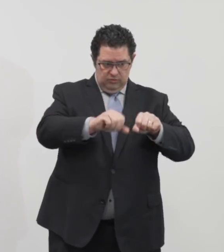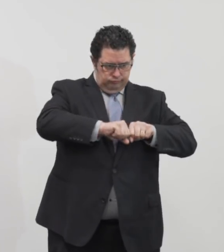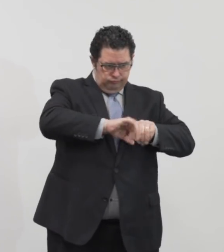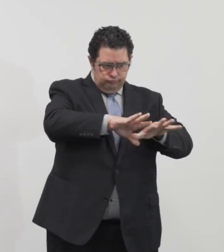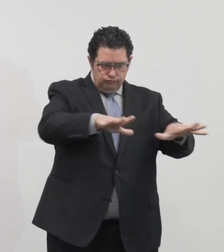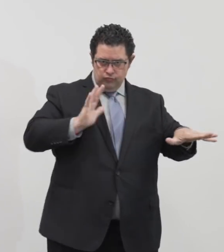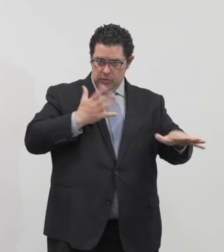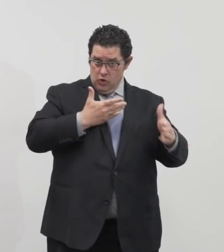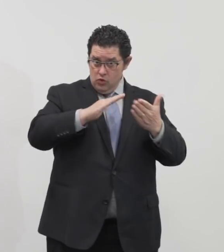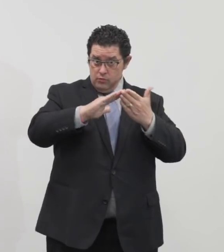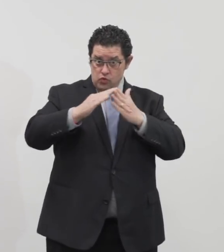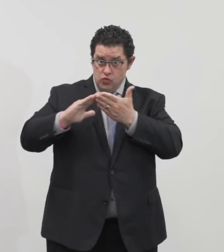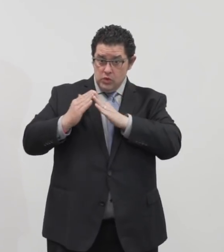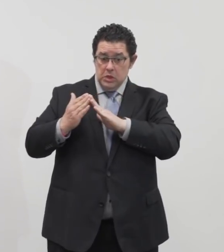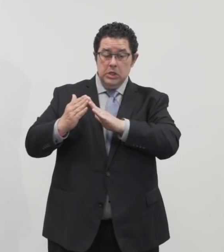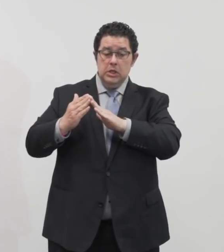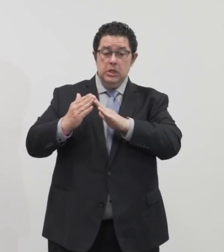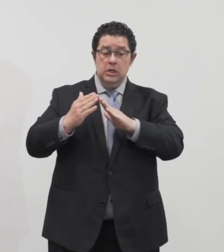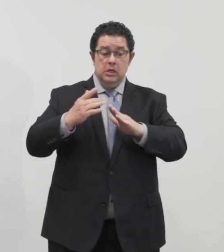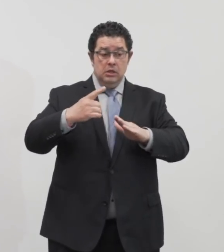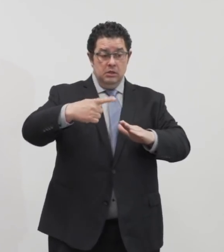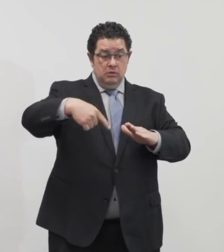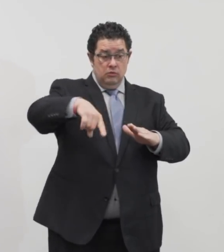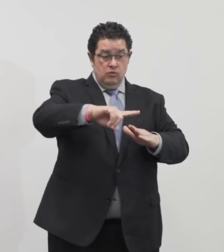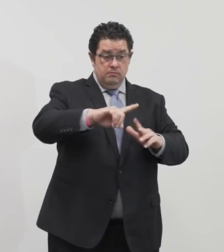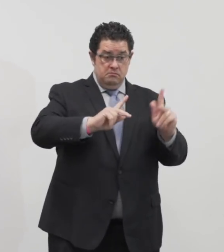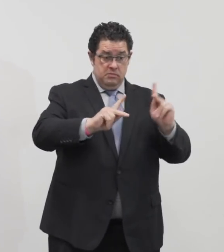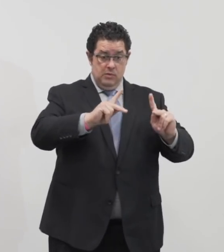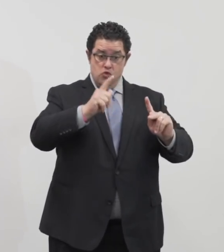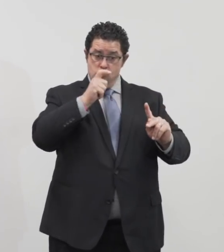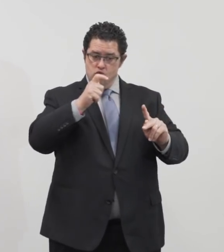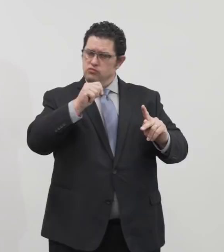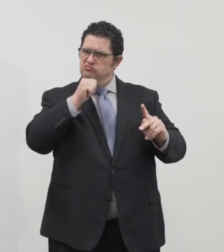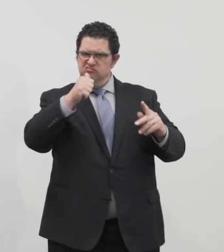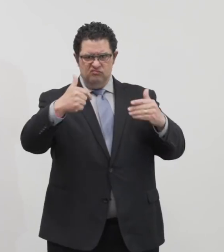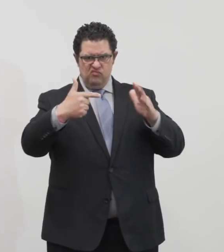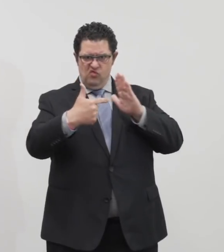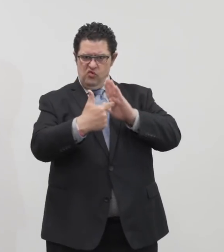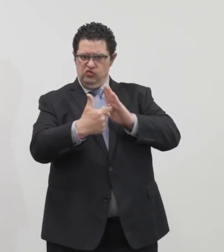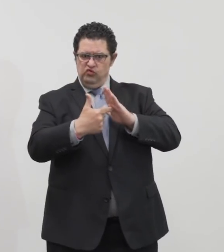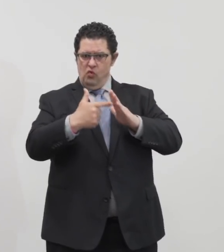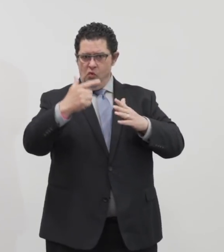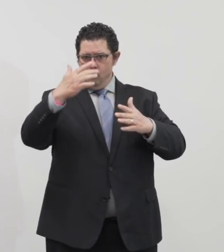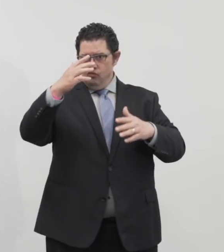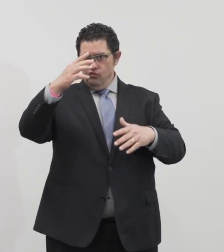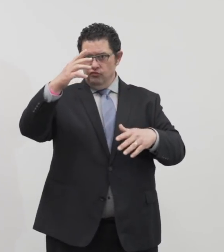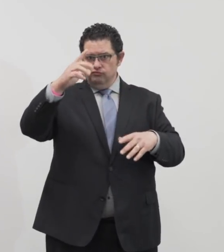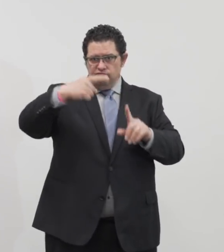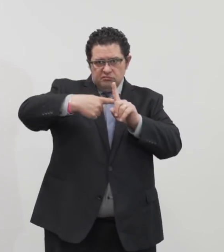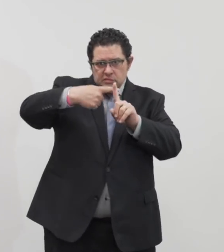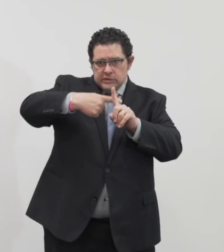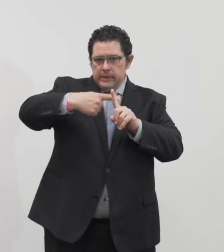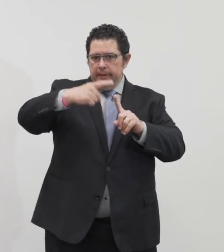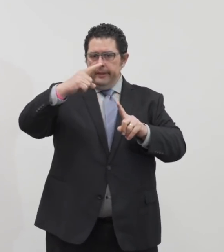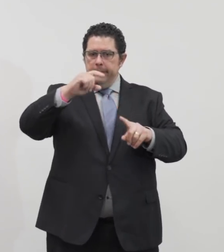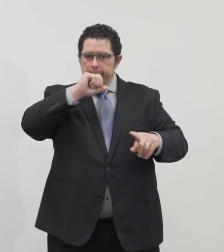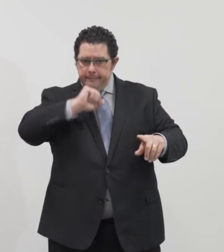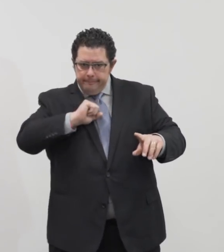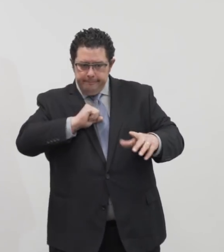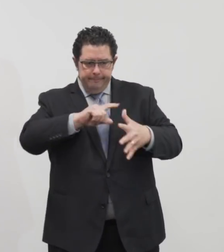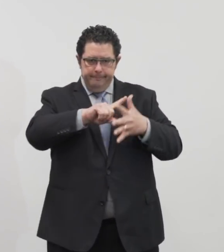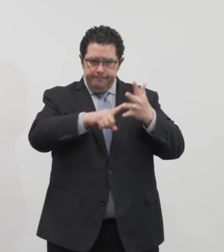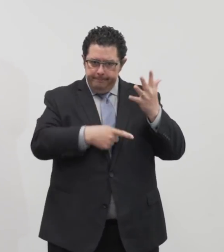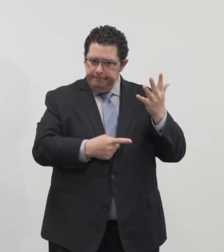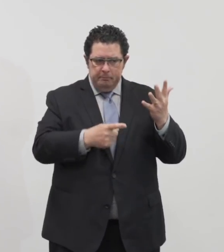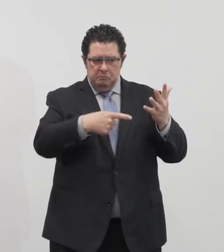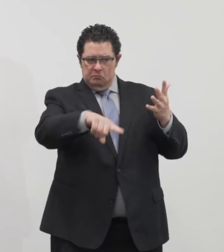in our community among people who are asymptomatic and who have not not known that they had